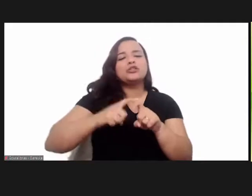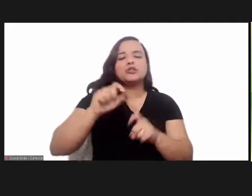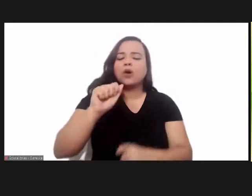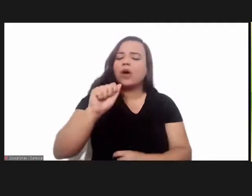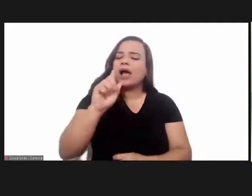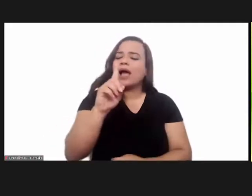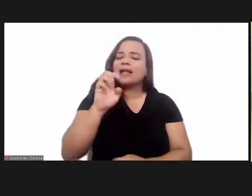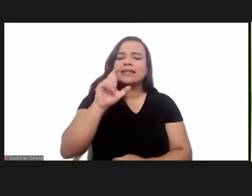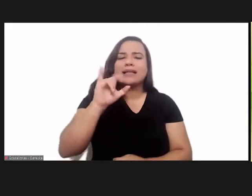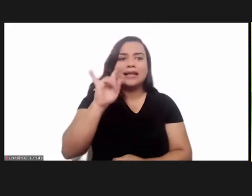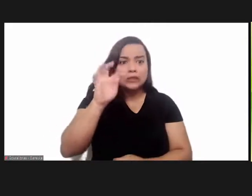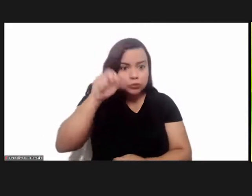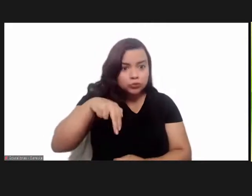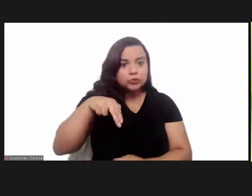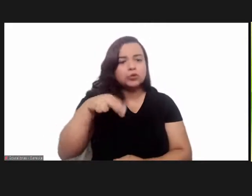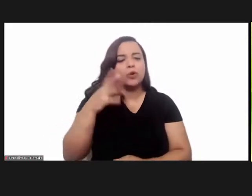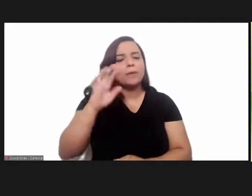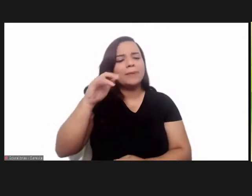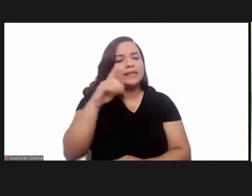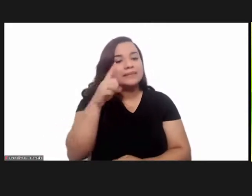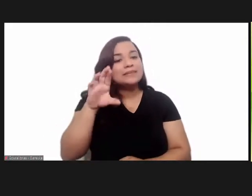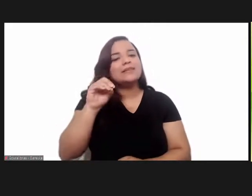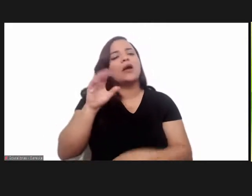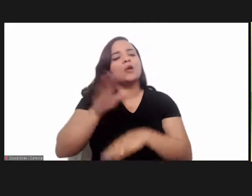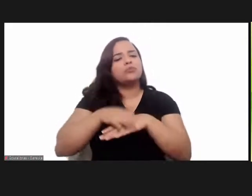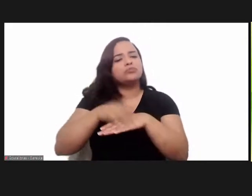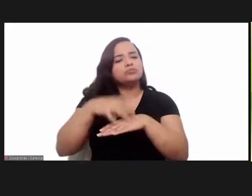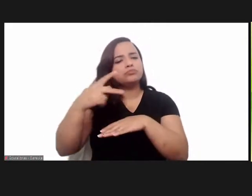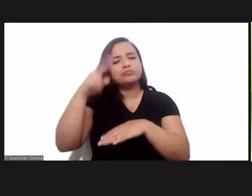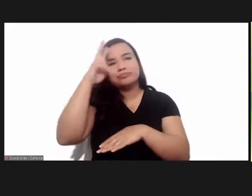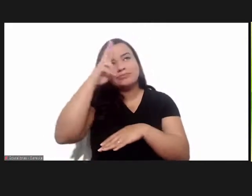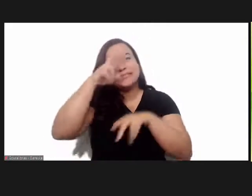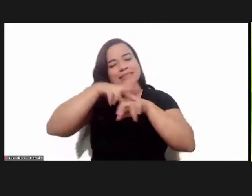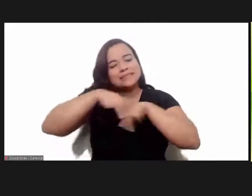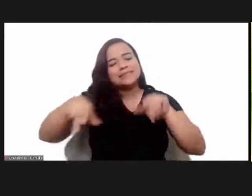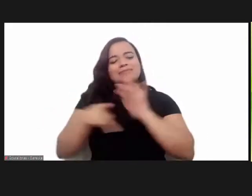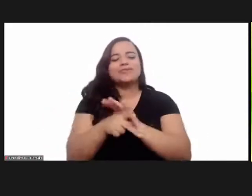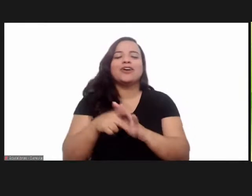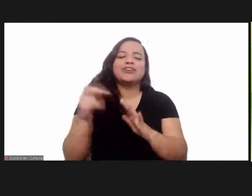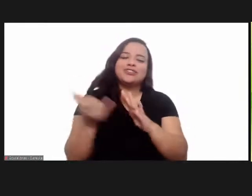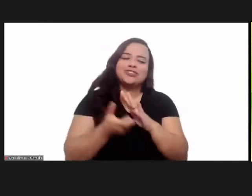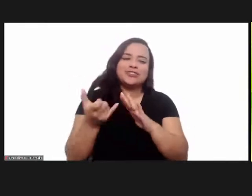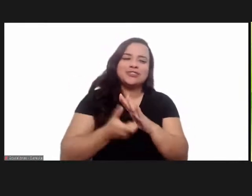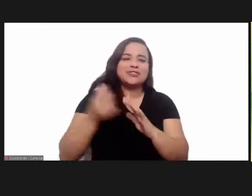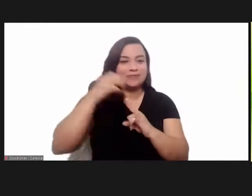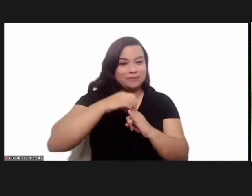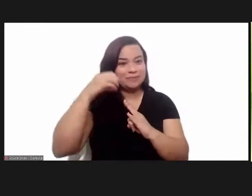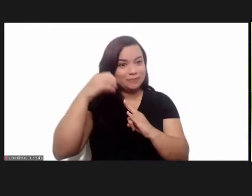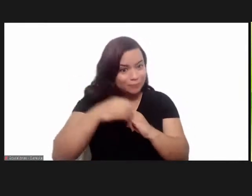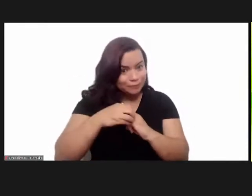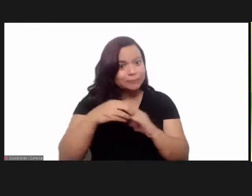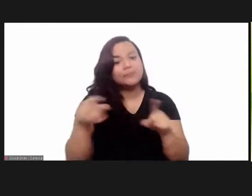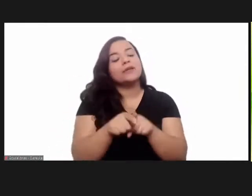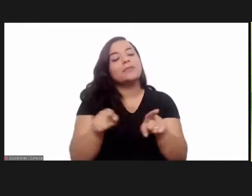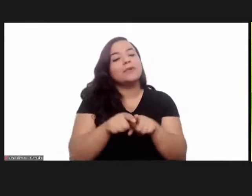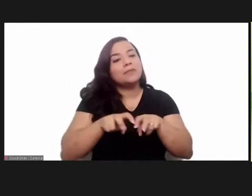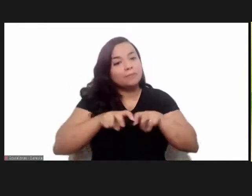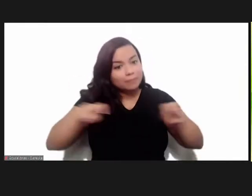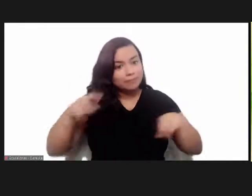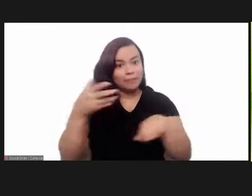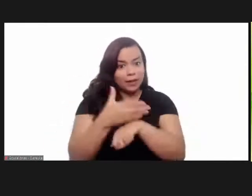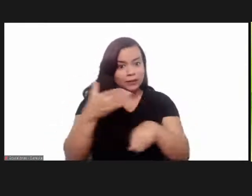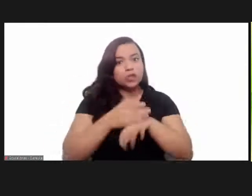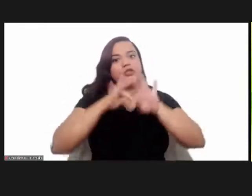adeilton brandon editor of memorias our journal of the oswaldo cruz